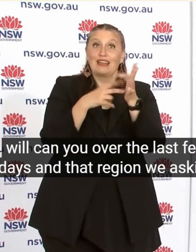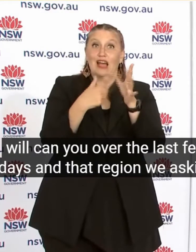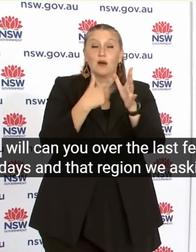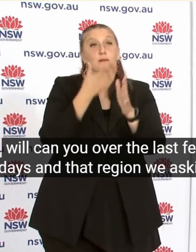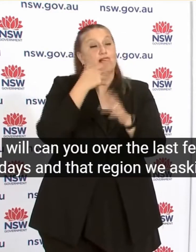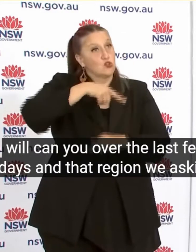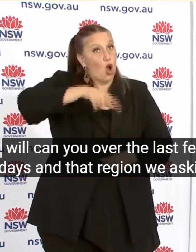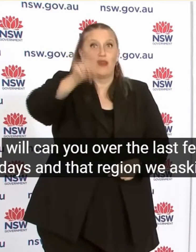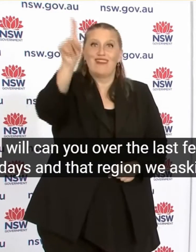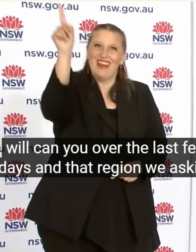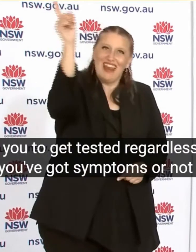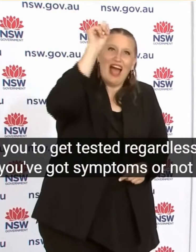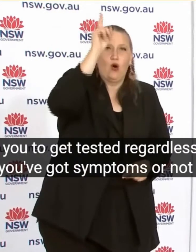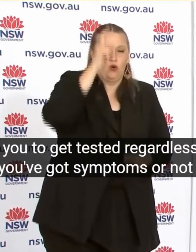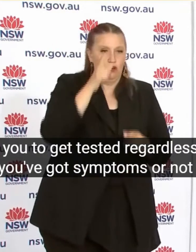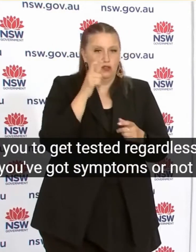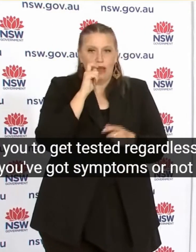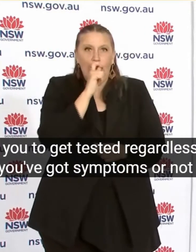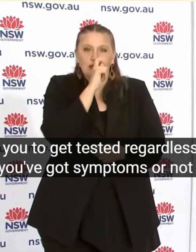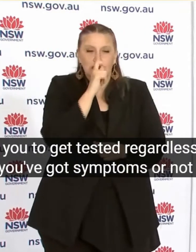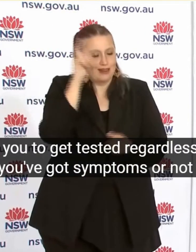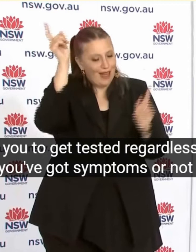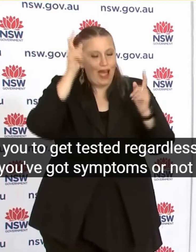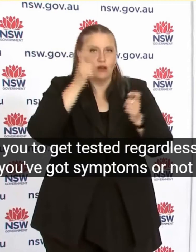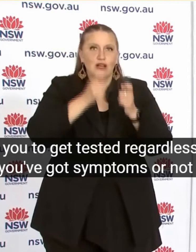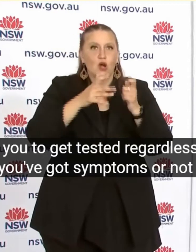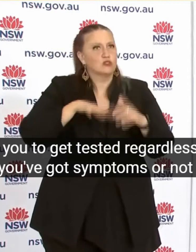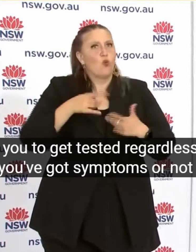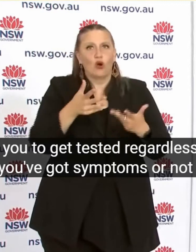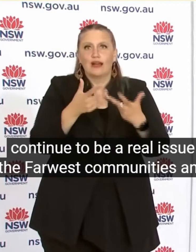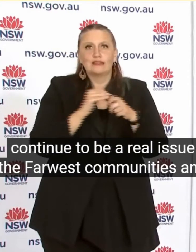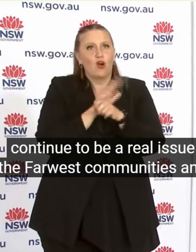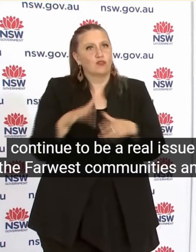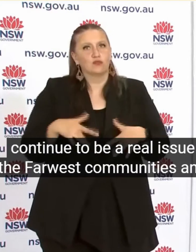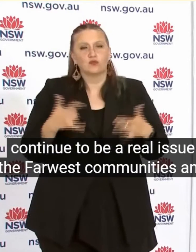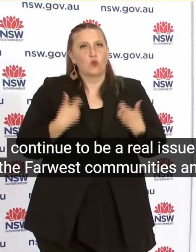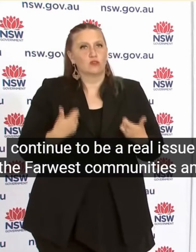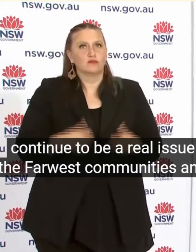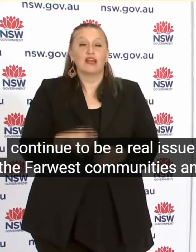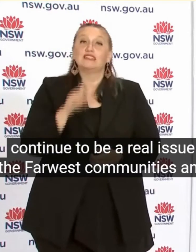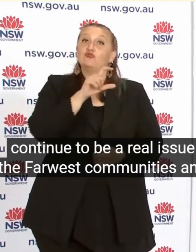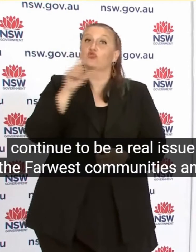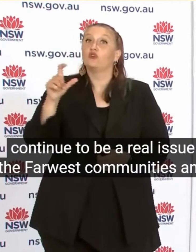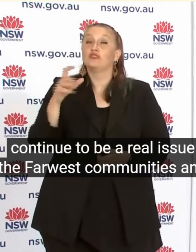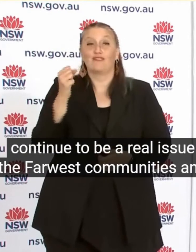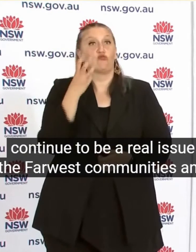Issue For The Far West Communities And We Need To Get In Front Of Them The Central Coast LHD Had Three Cases The Hunter New England Local Health